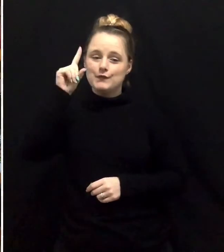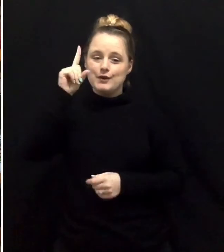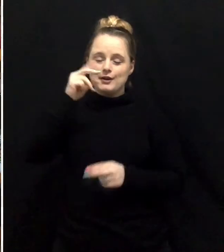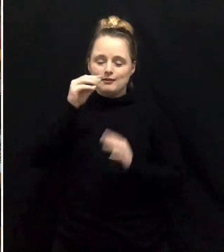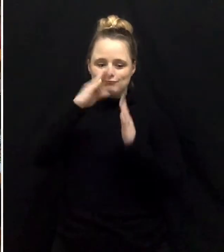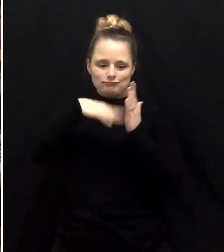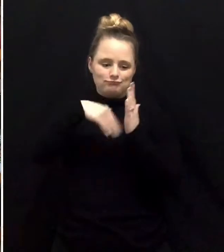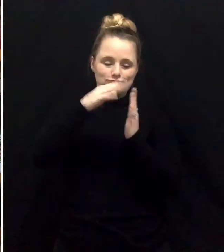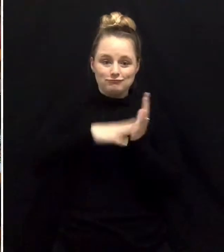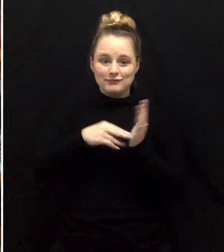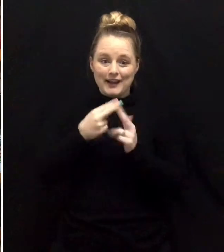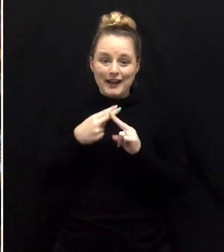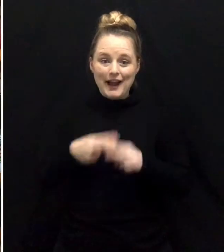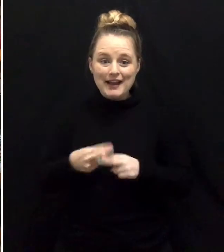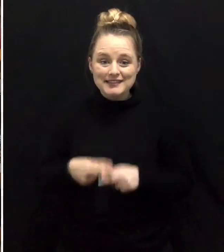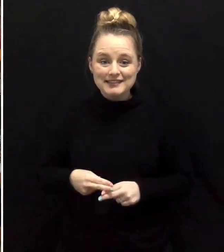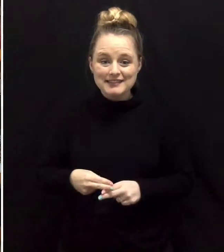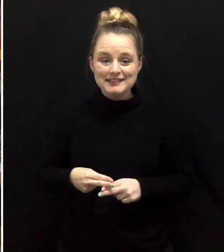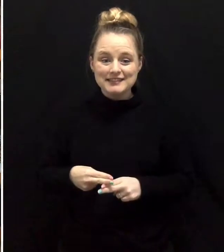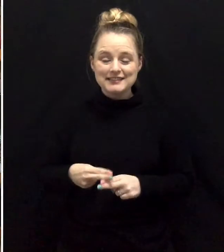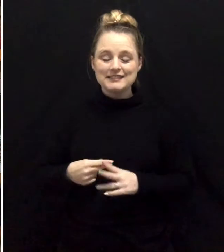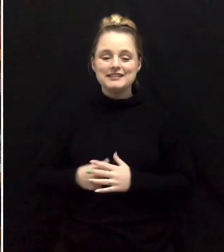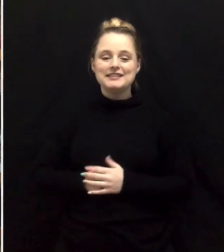for decorating Easter eggs.